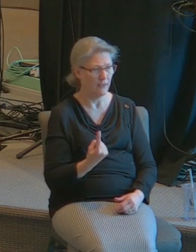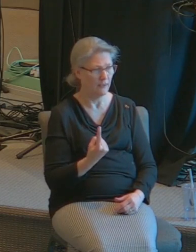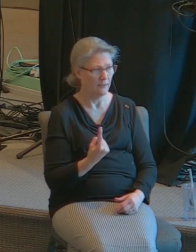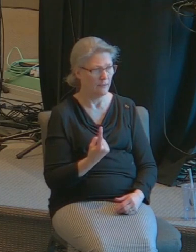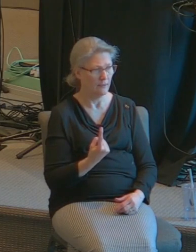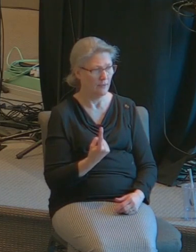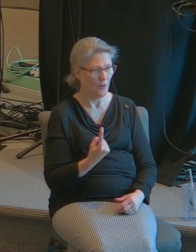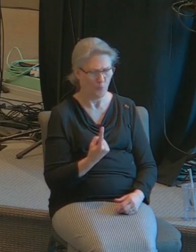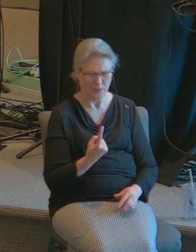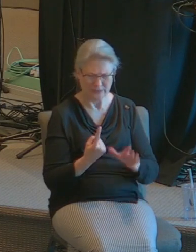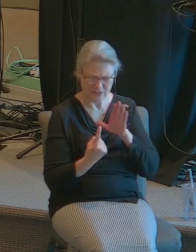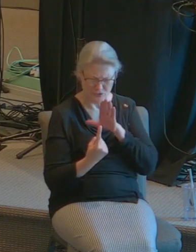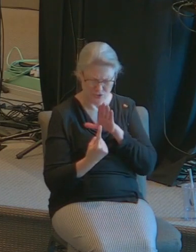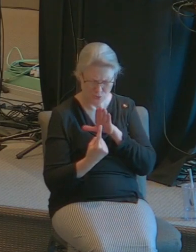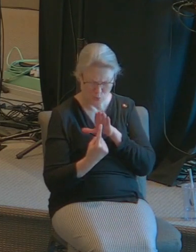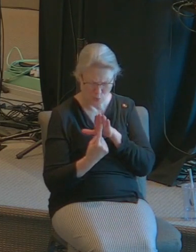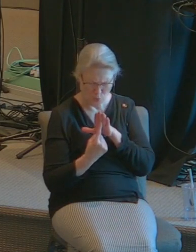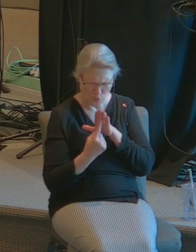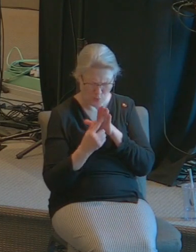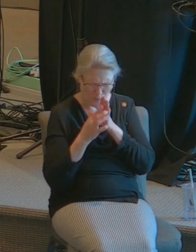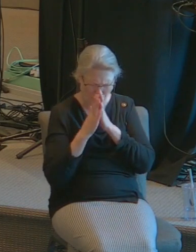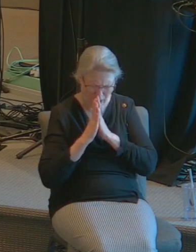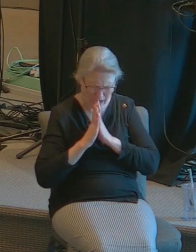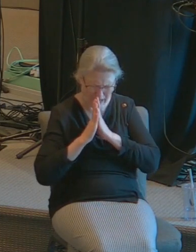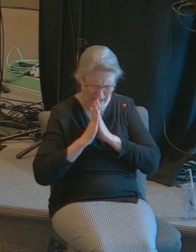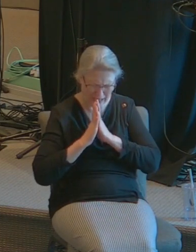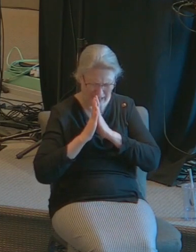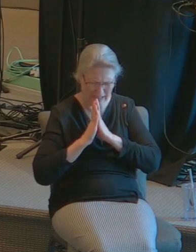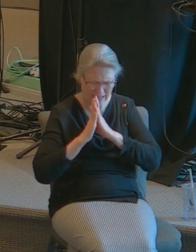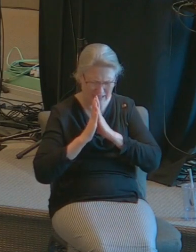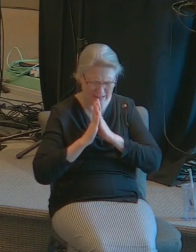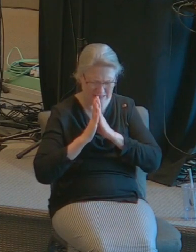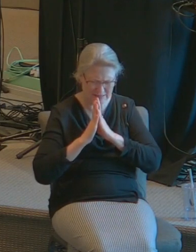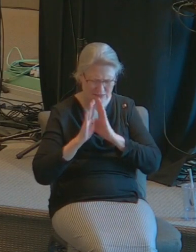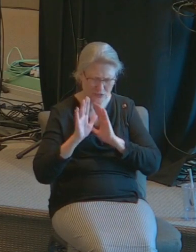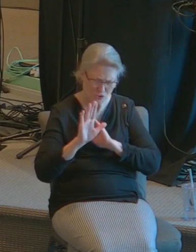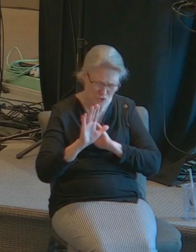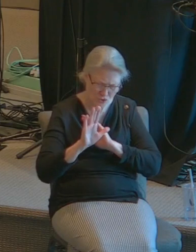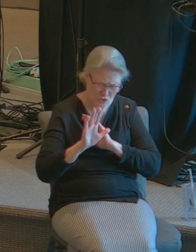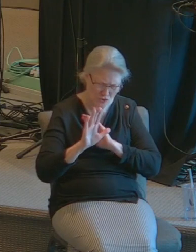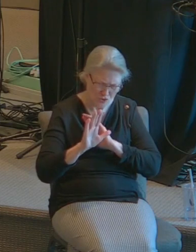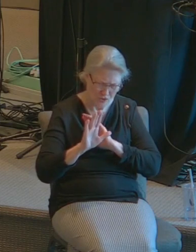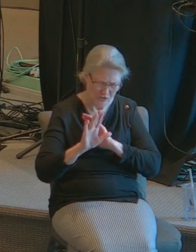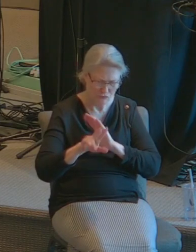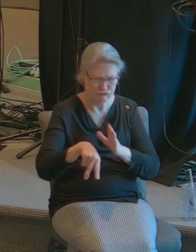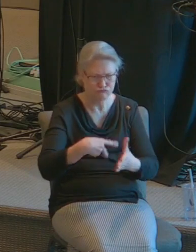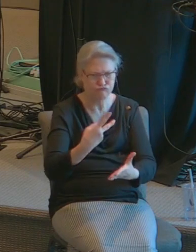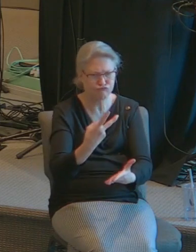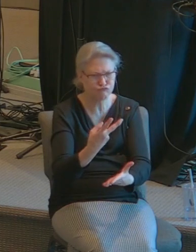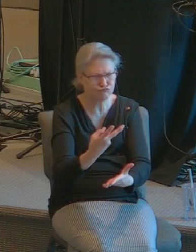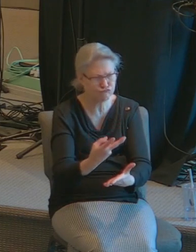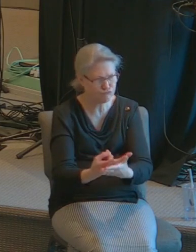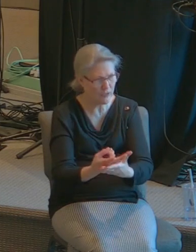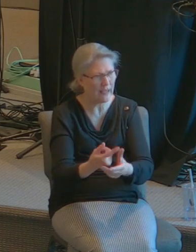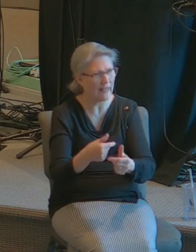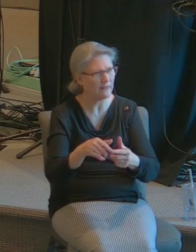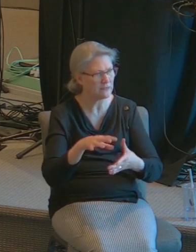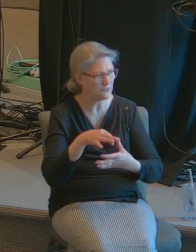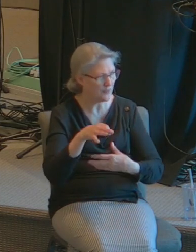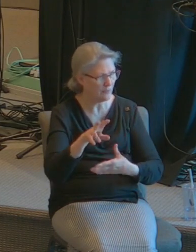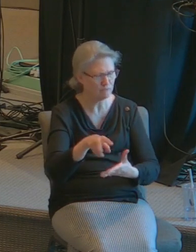and we laid our hands and began to pray for her and she fell out in the spirit